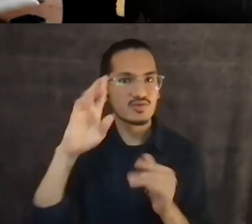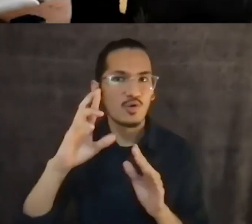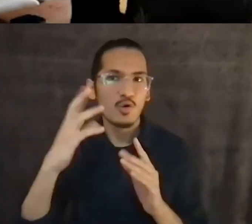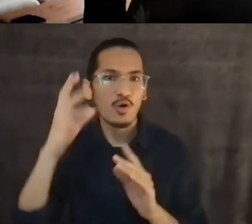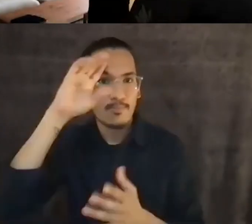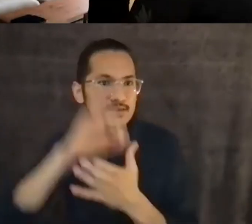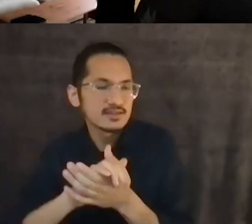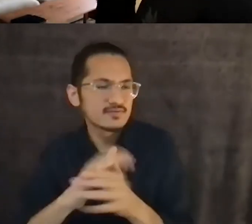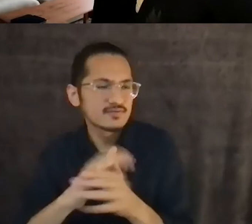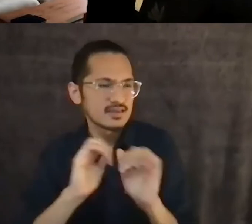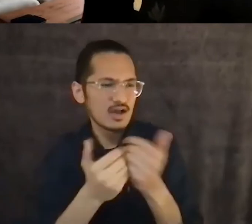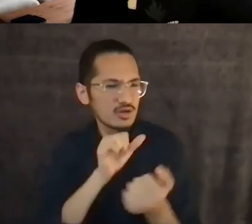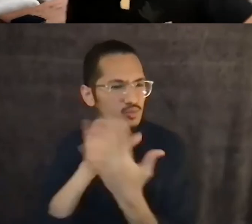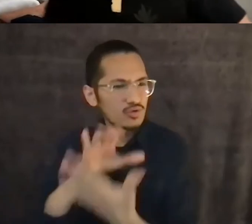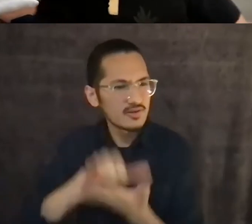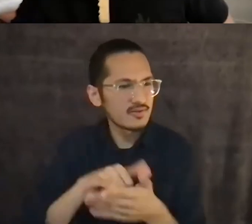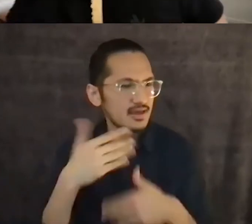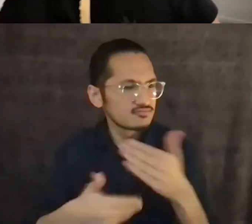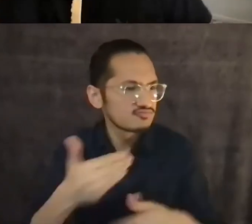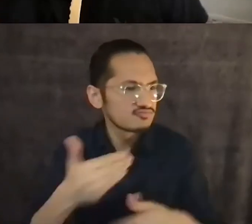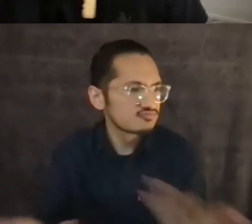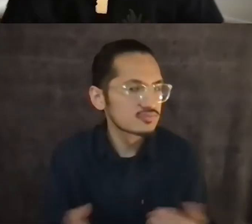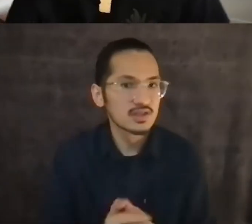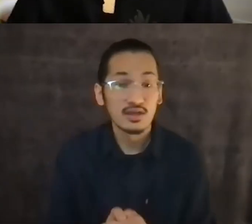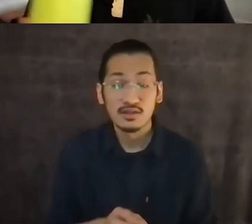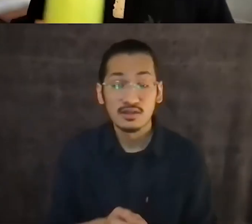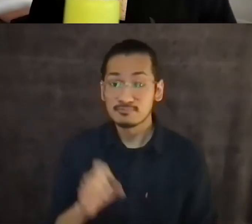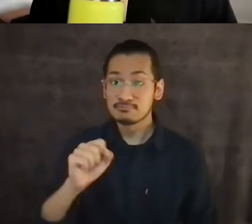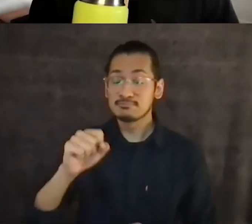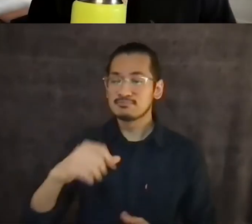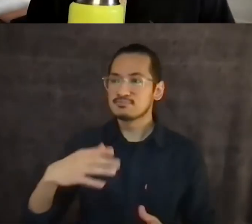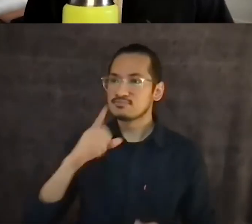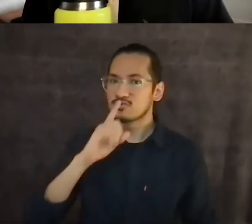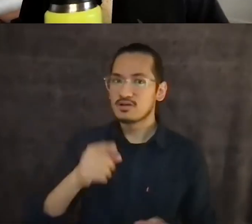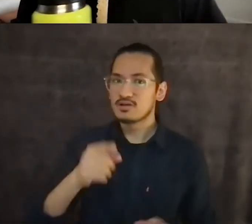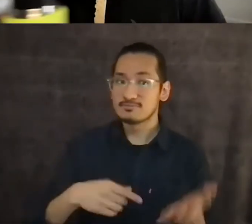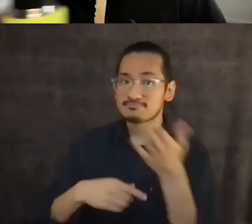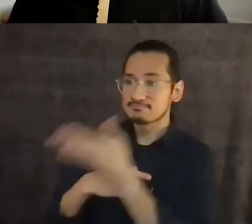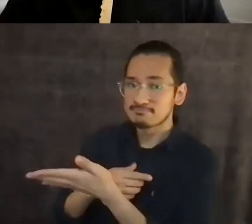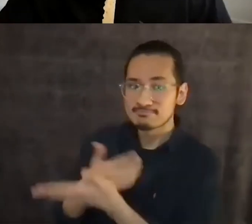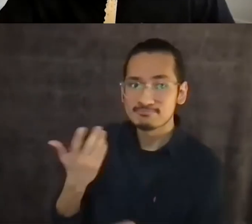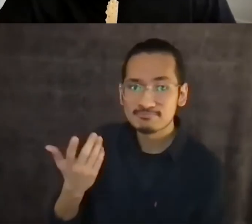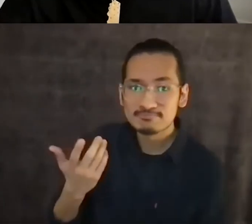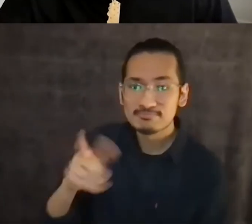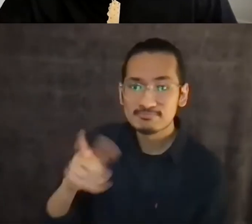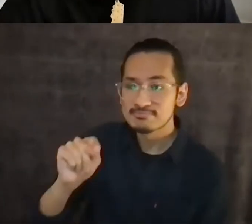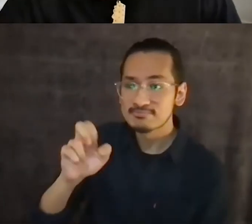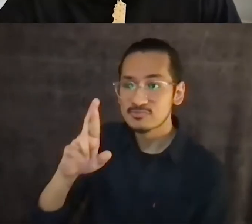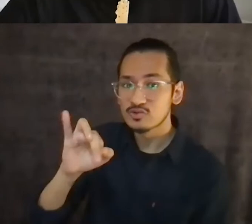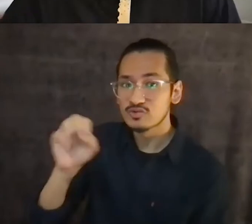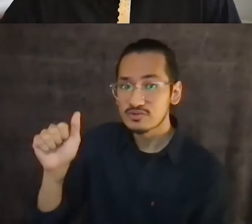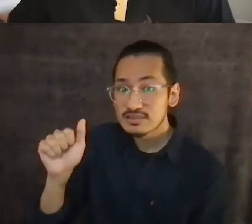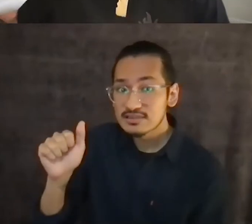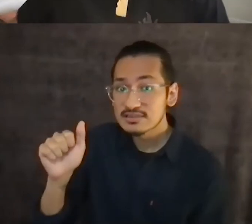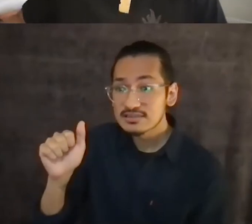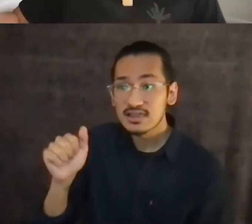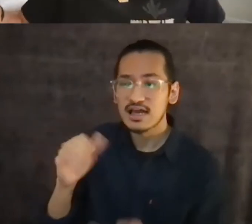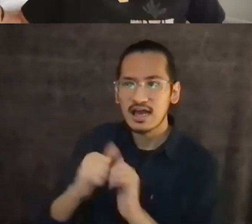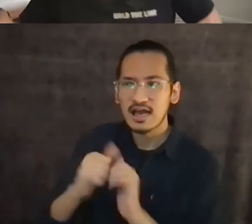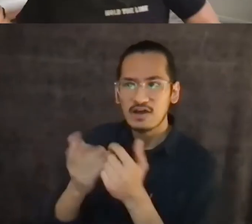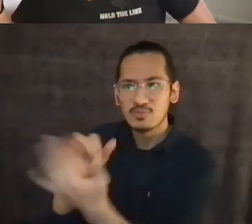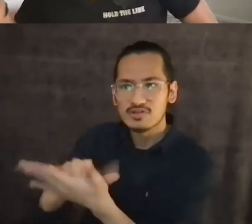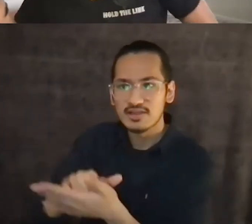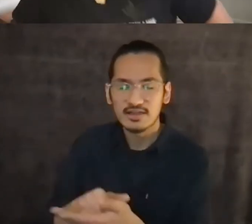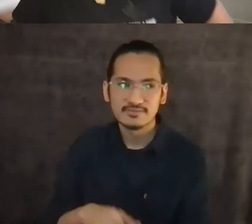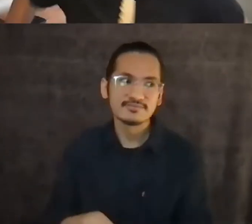Yeah. Do you want to, do you want to jump in on that? I was going to, no, I was going to answer for you. She, she fights them. That's what Jamaica does.